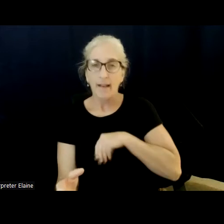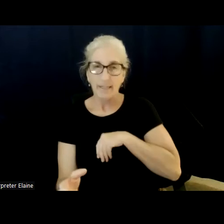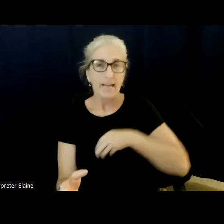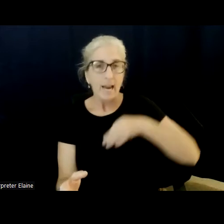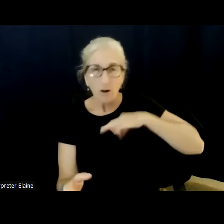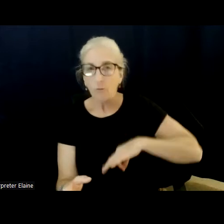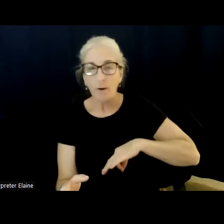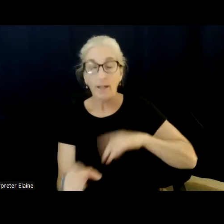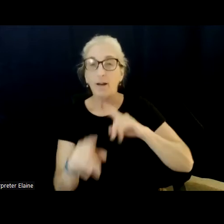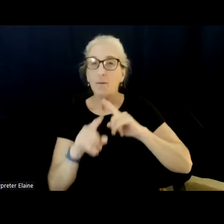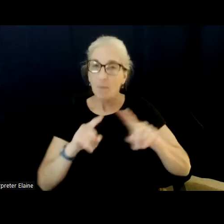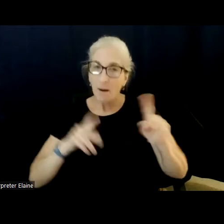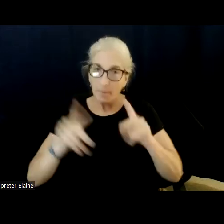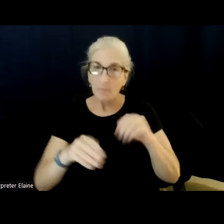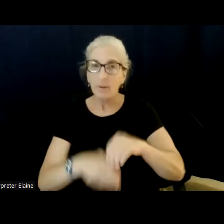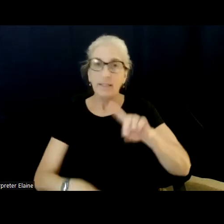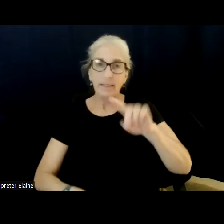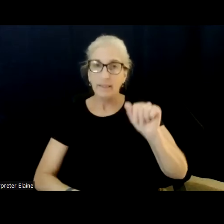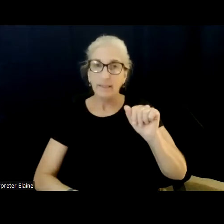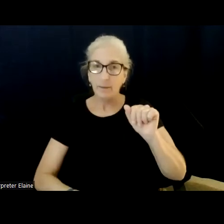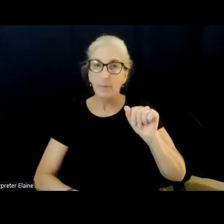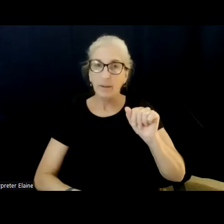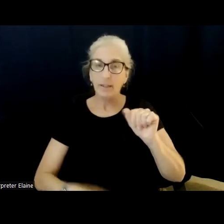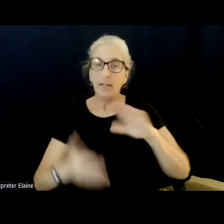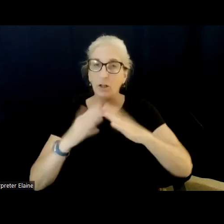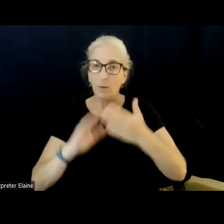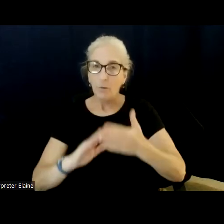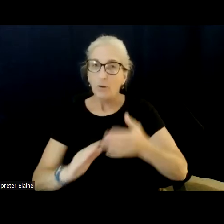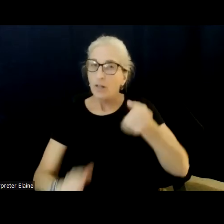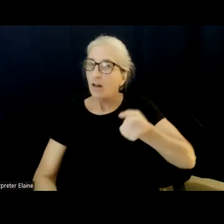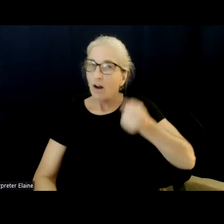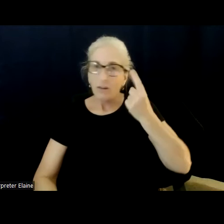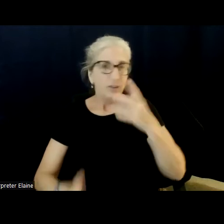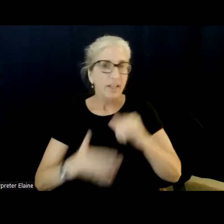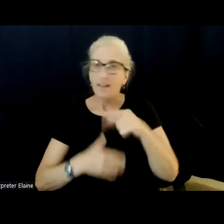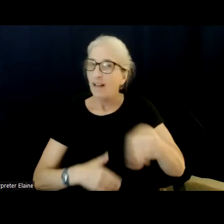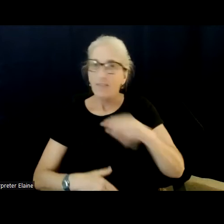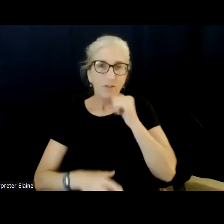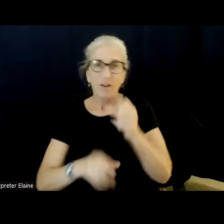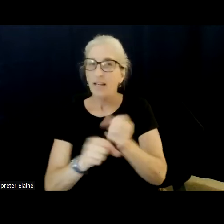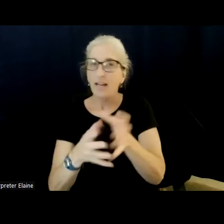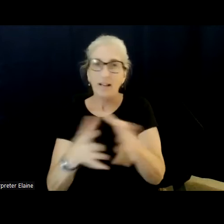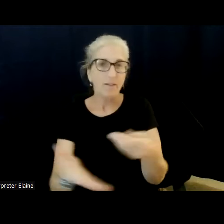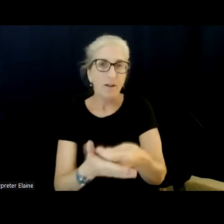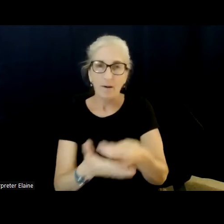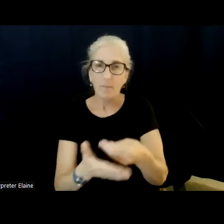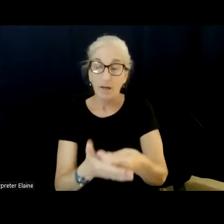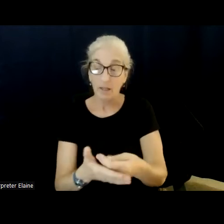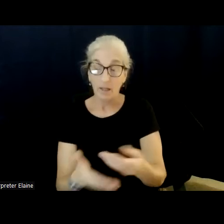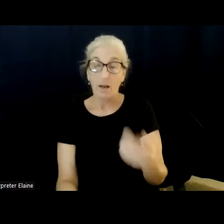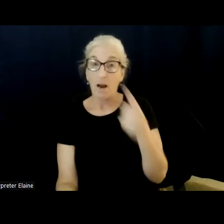road. They're really not getting a lot of money, especially with all these COVID trillions of dollars. I don't think it's translating